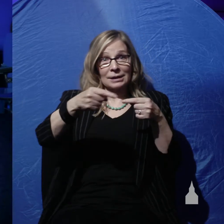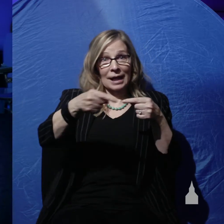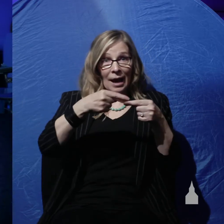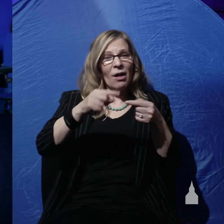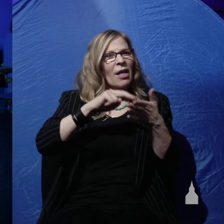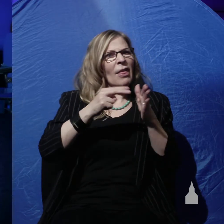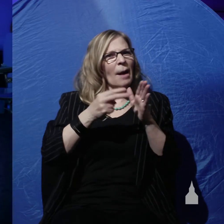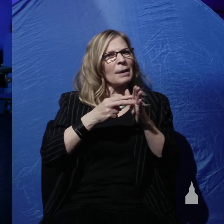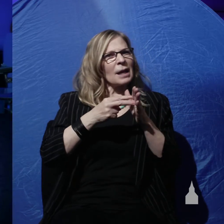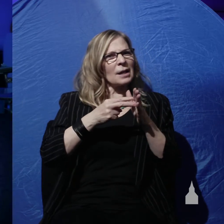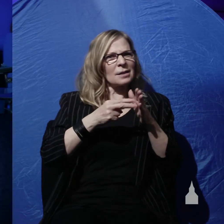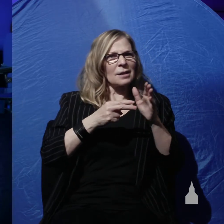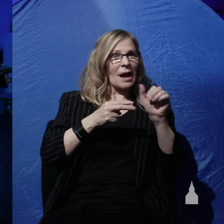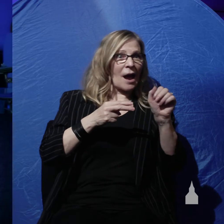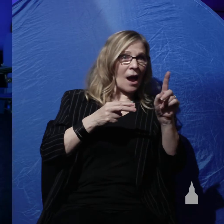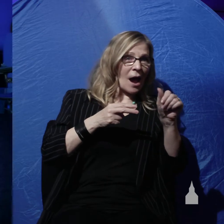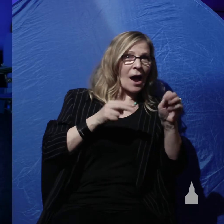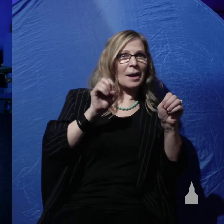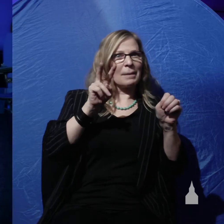creation history to date.